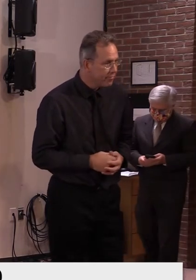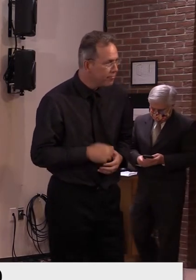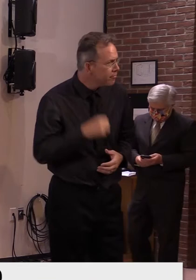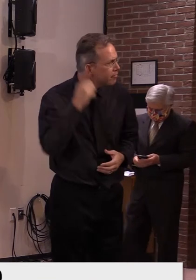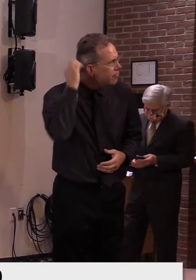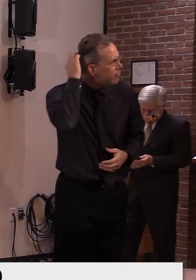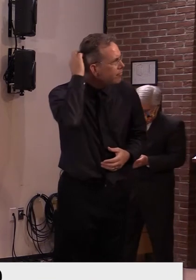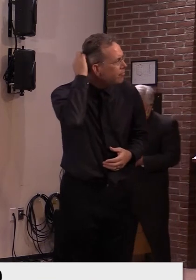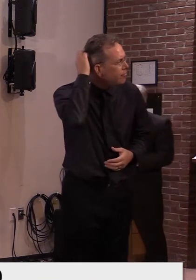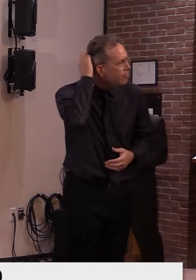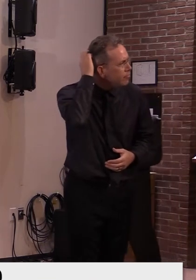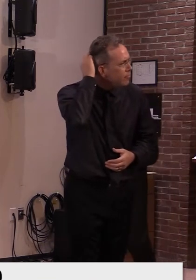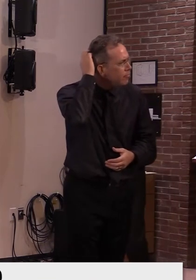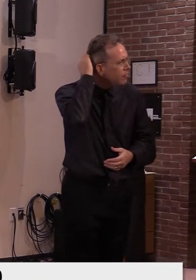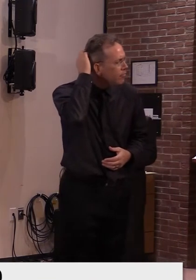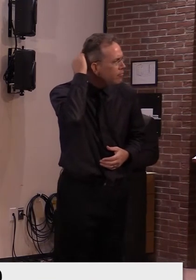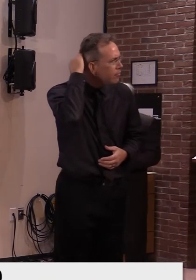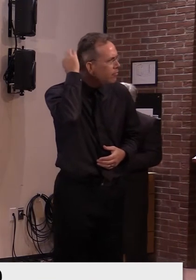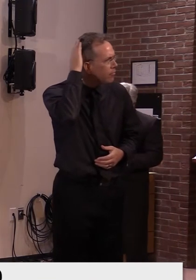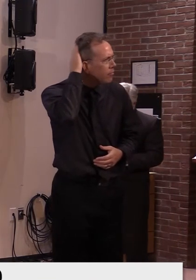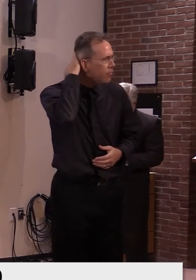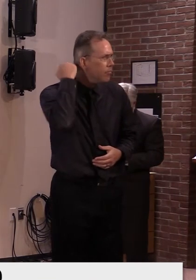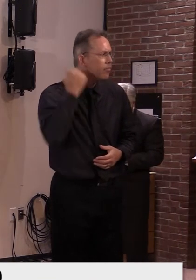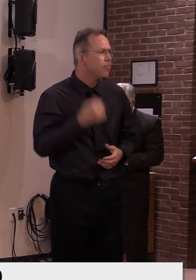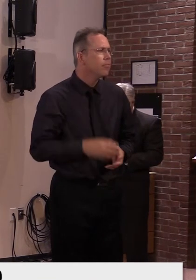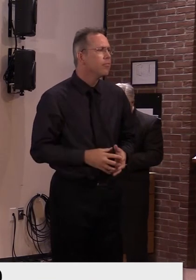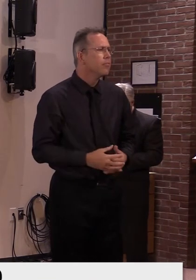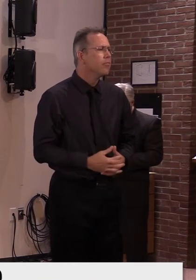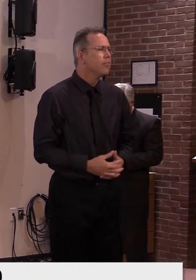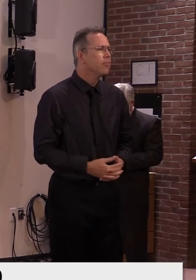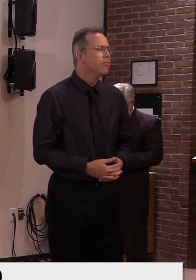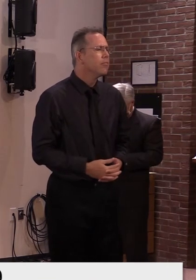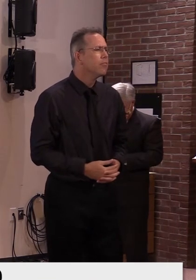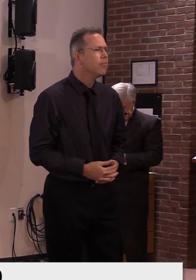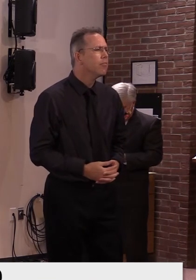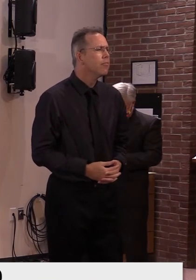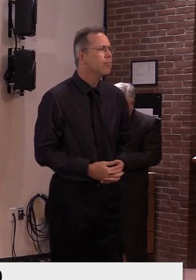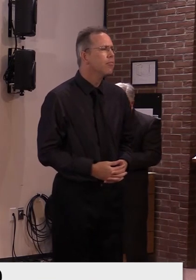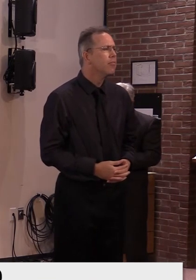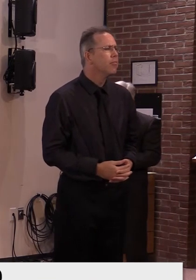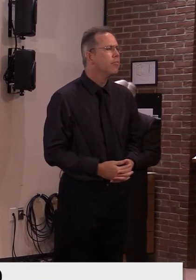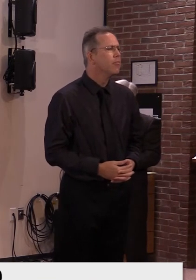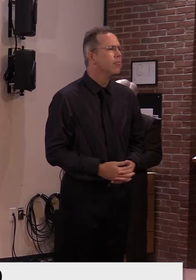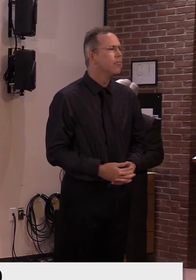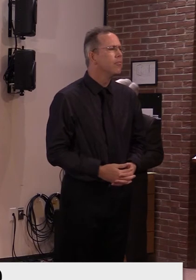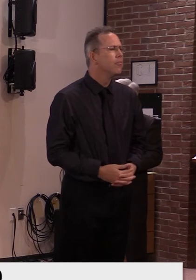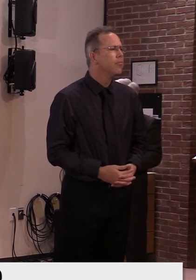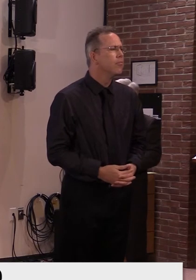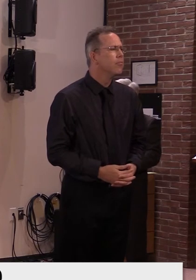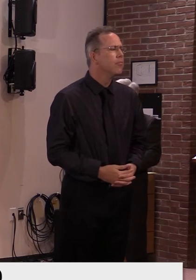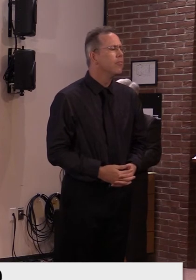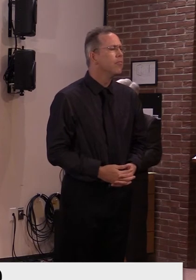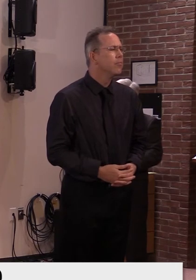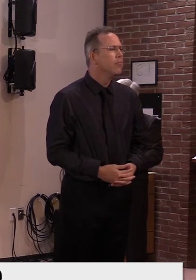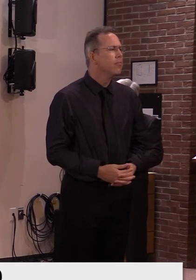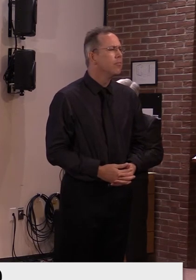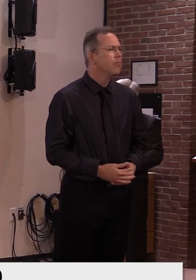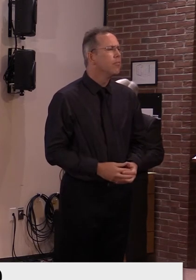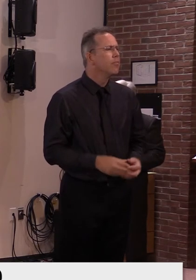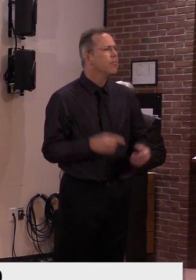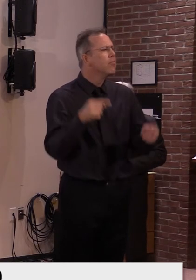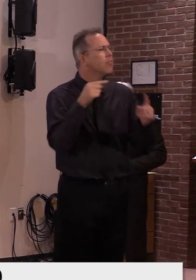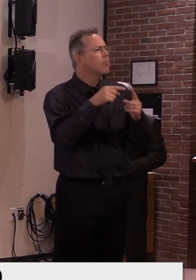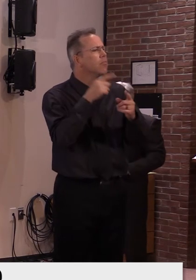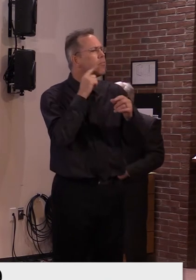have been, uh, a story that I had that was discussed in the American Legion cases that I wanted to point out that the folks at